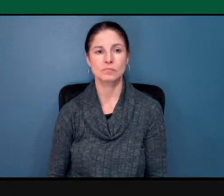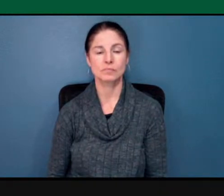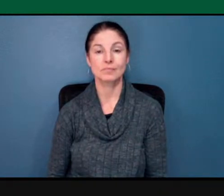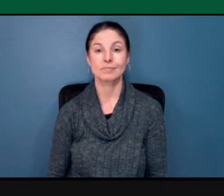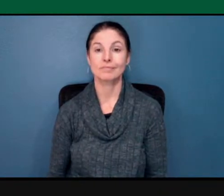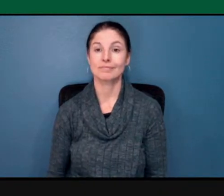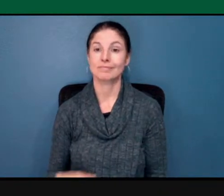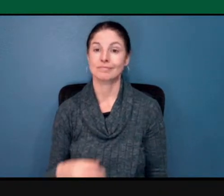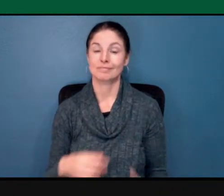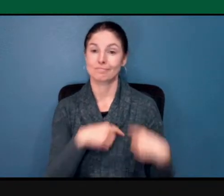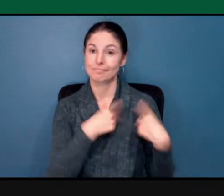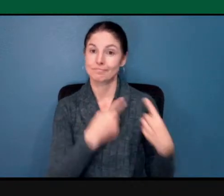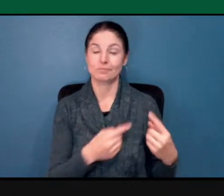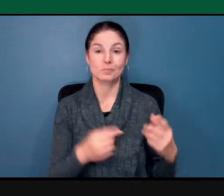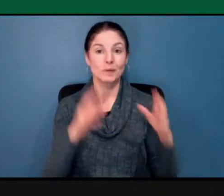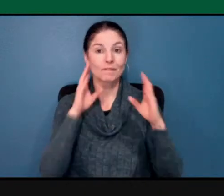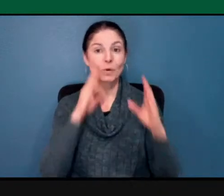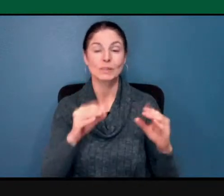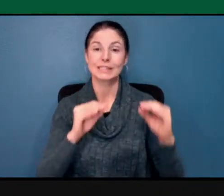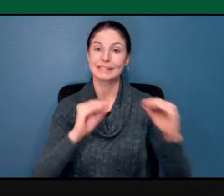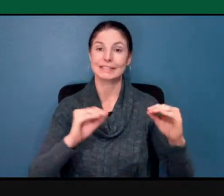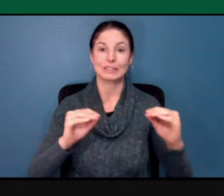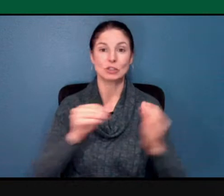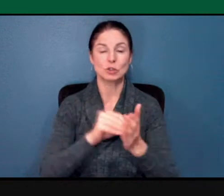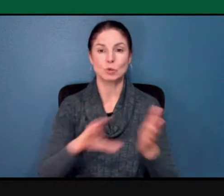which is about, you know,